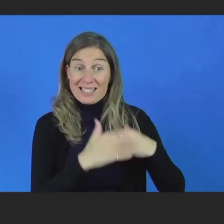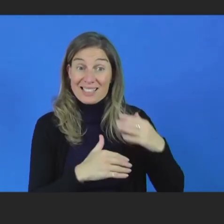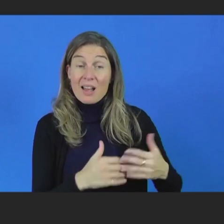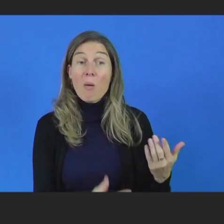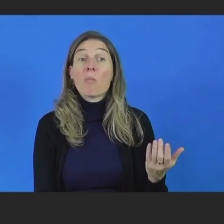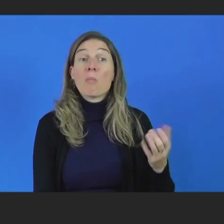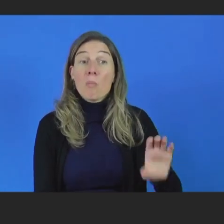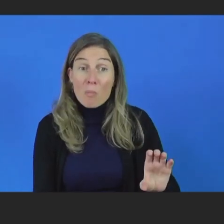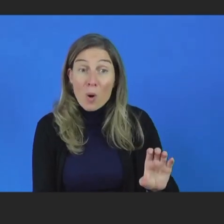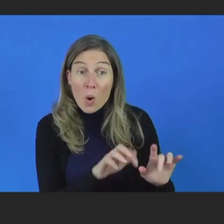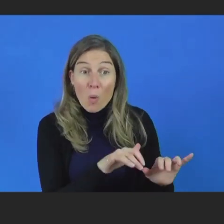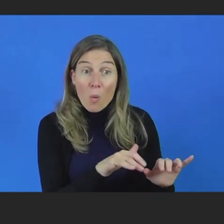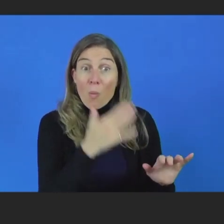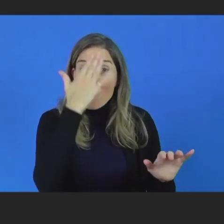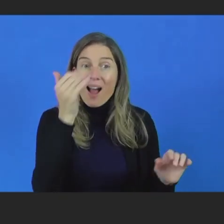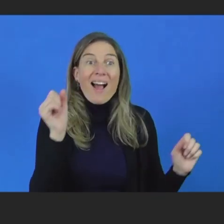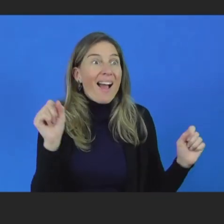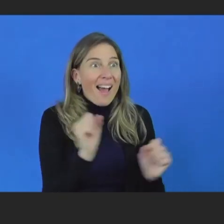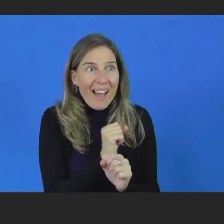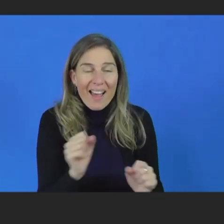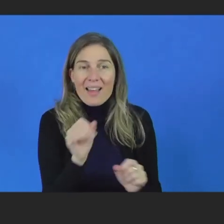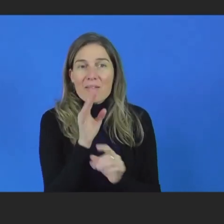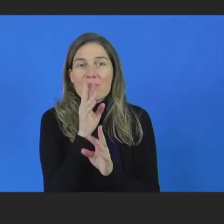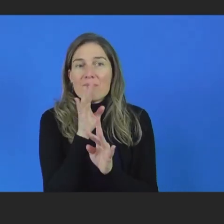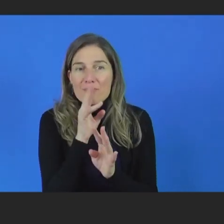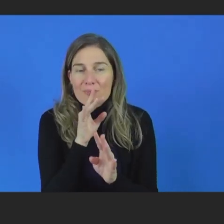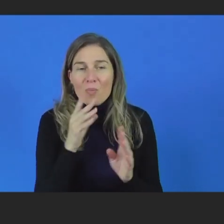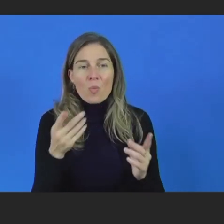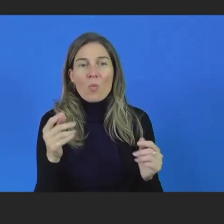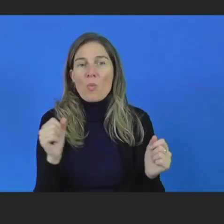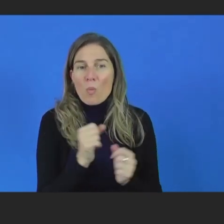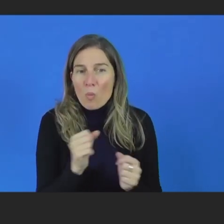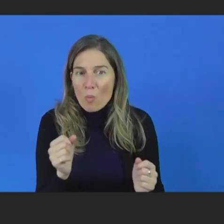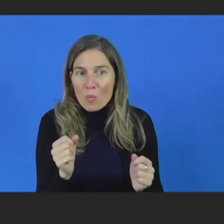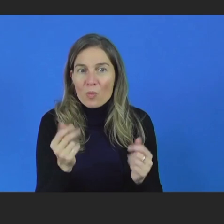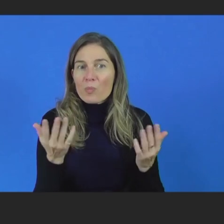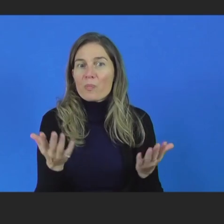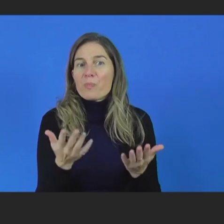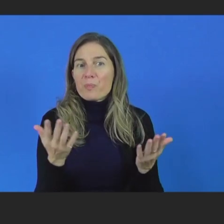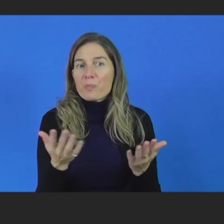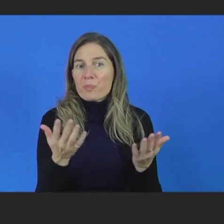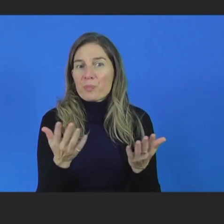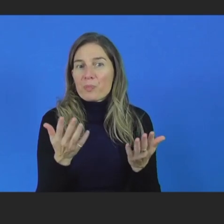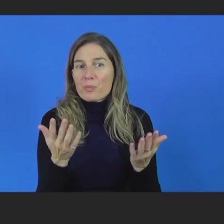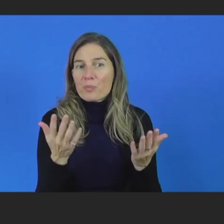chat because they can't verbalize or they can't get access or they lose access to the